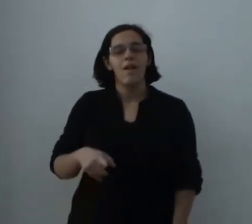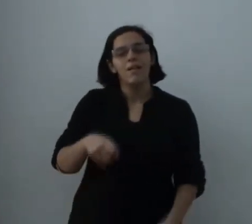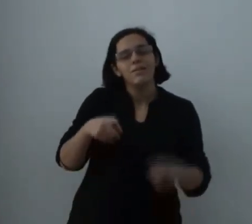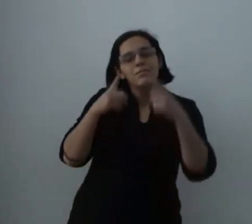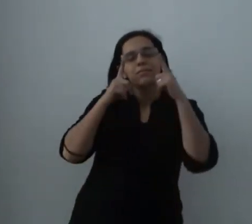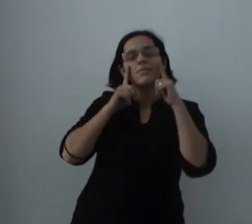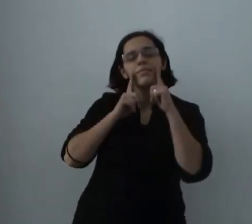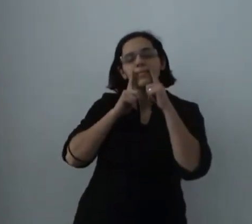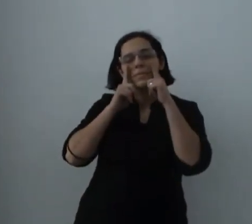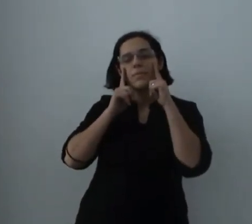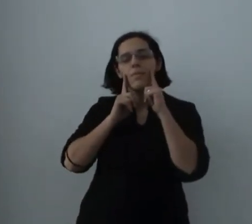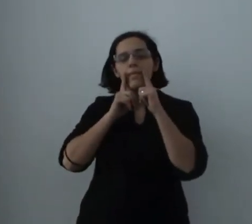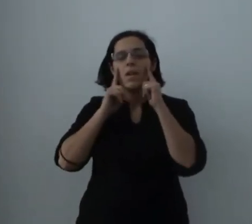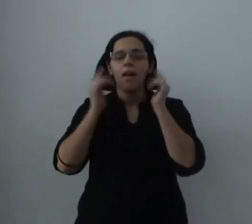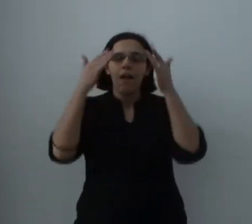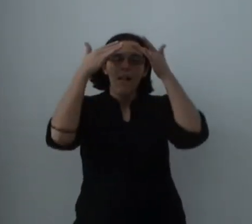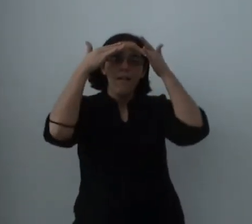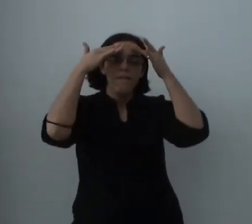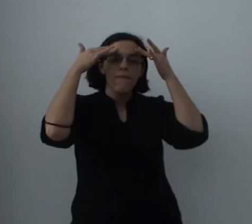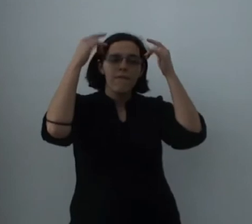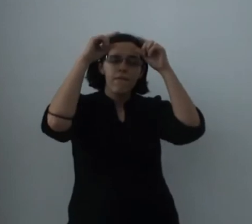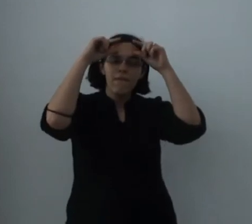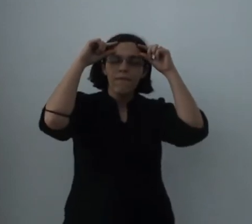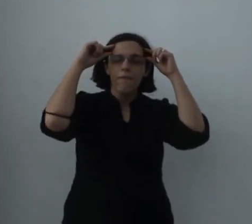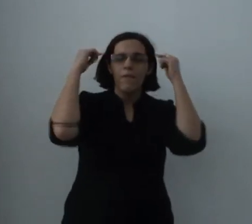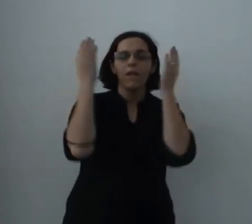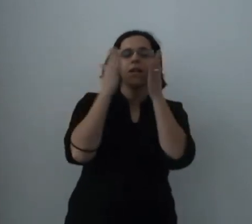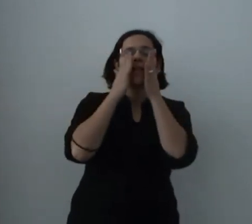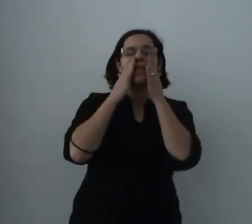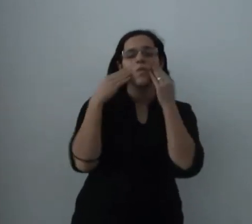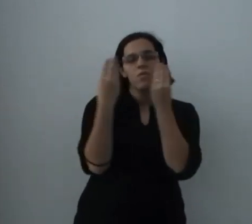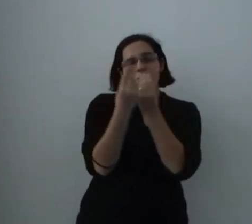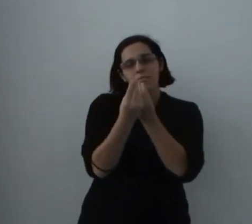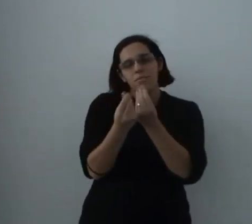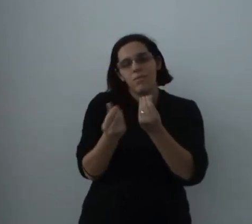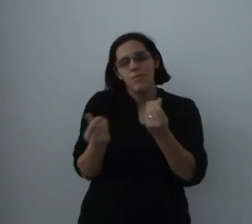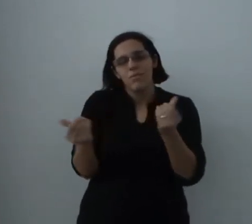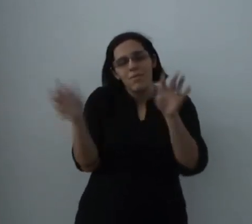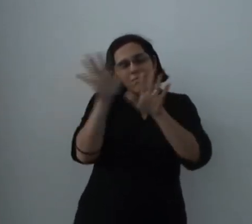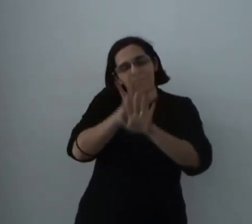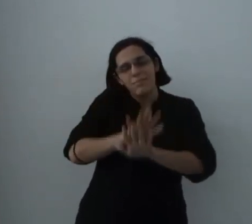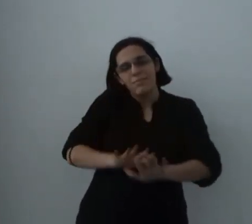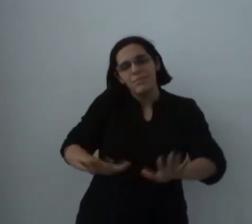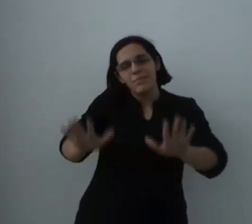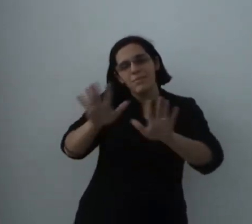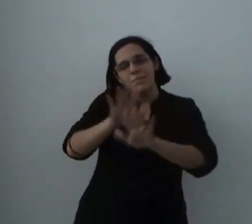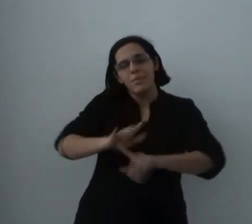I know that cheek, I know that brow, so soft, so calm. The